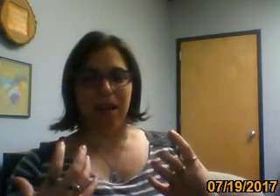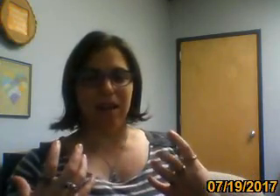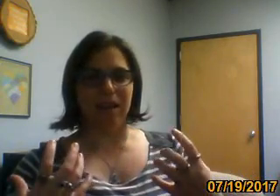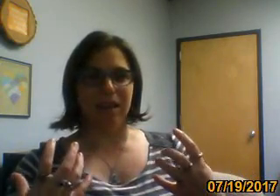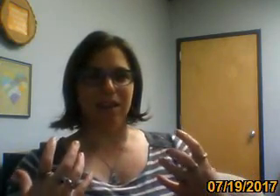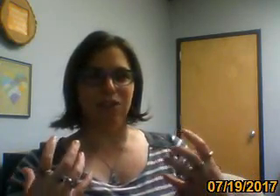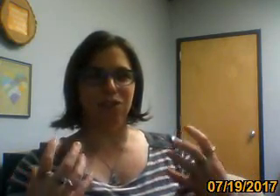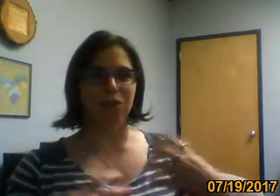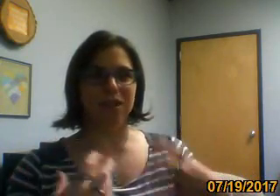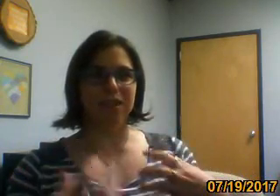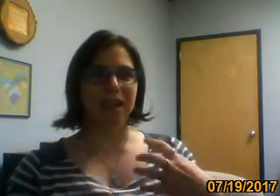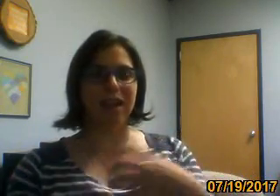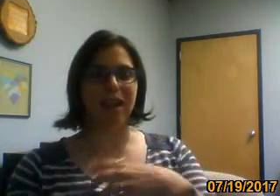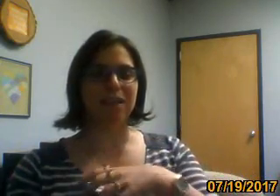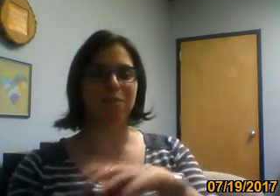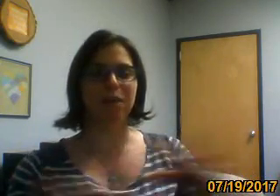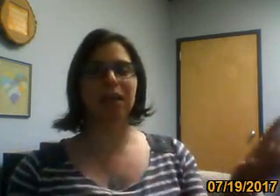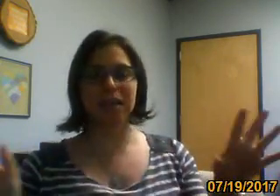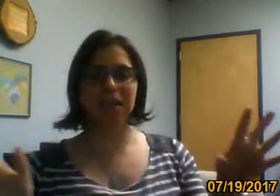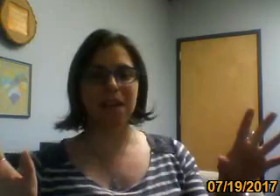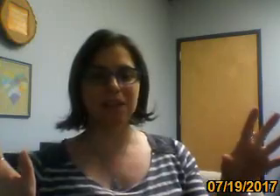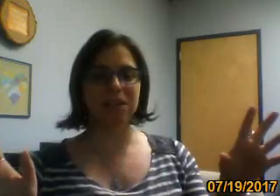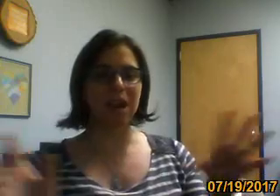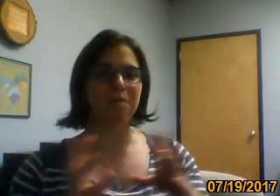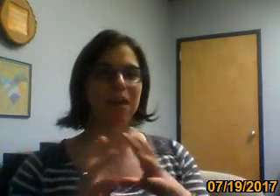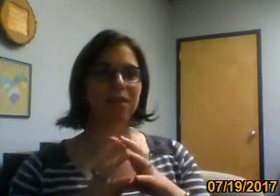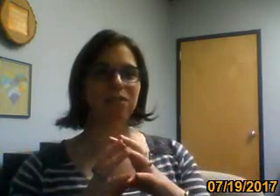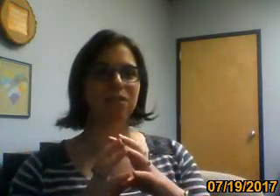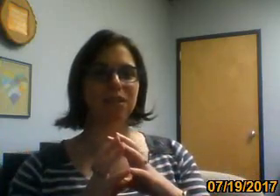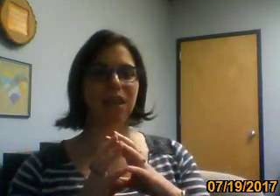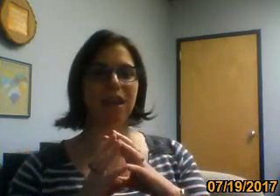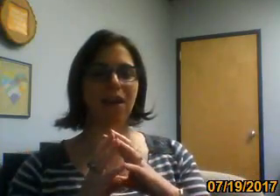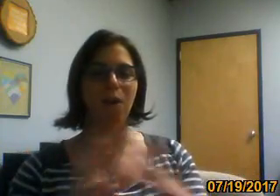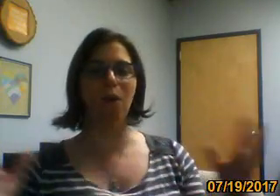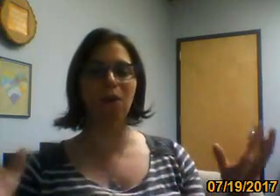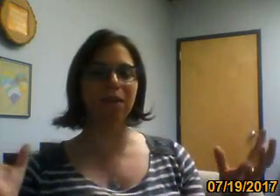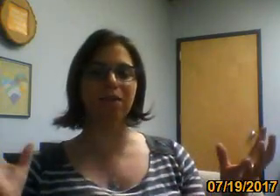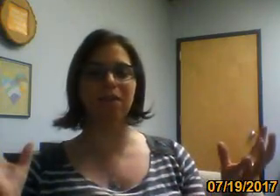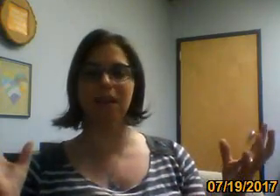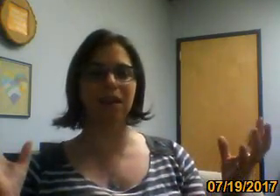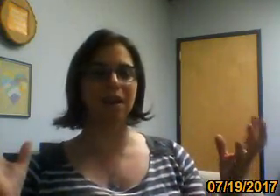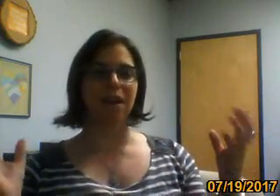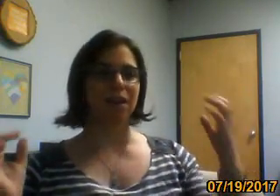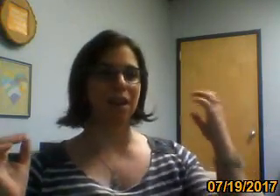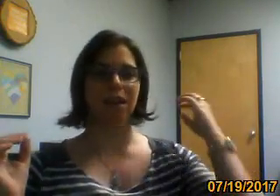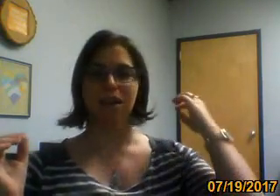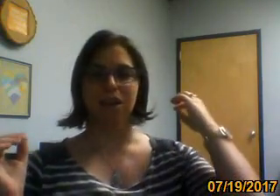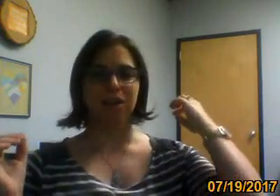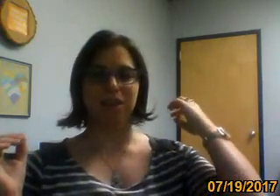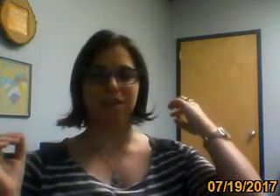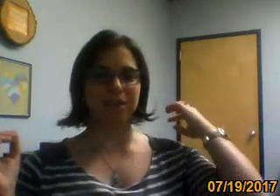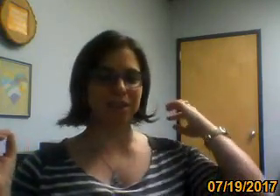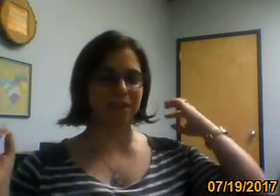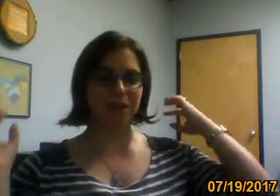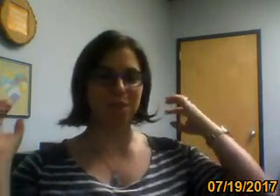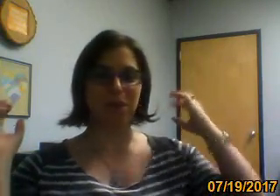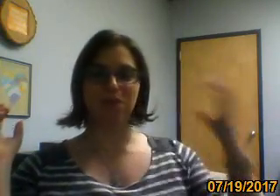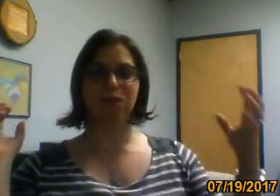but you can take it and completely change it and make it into this like whole other thing that could be